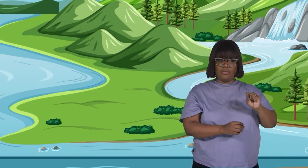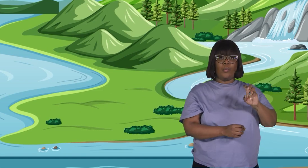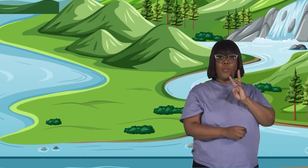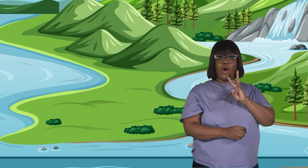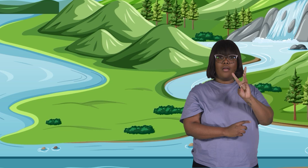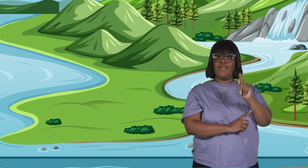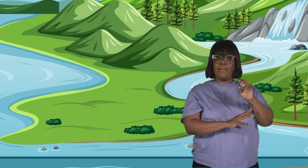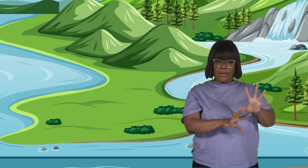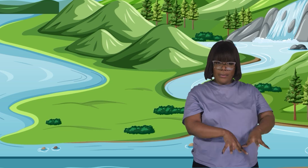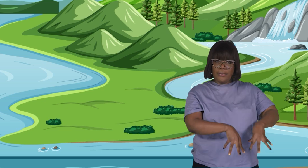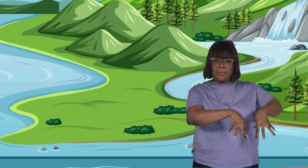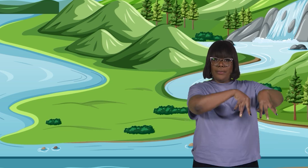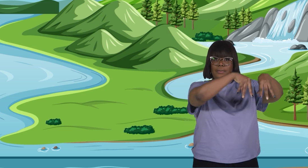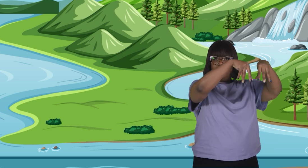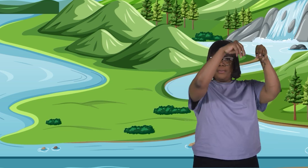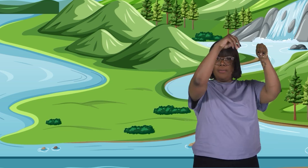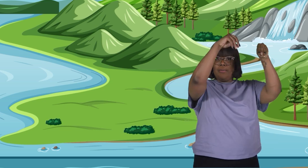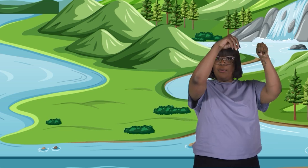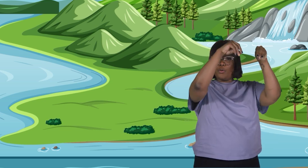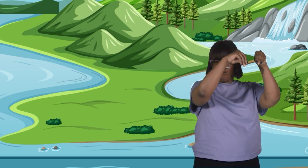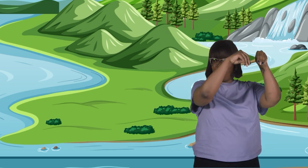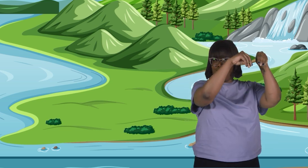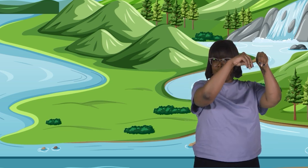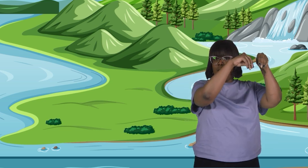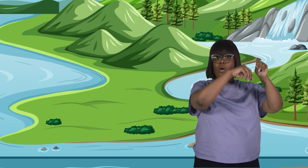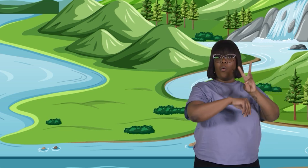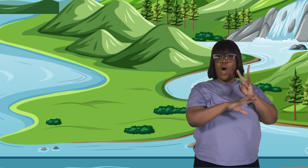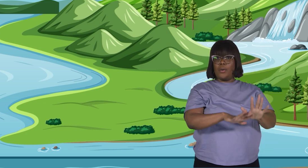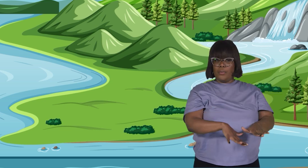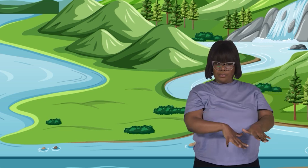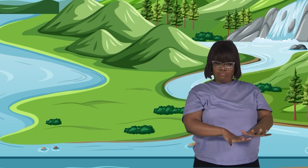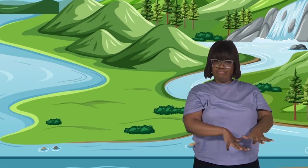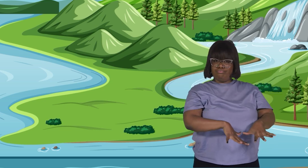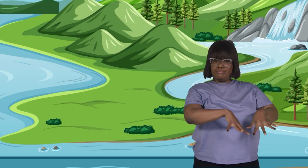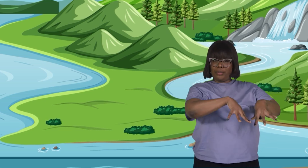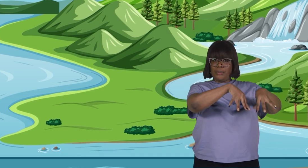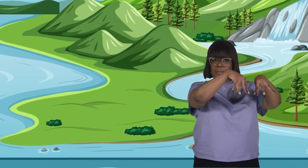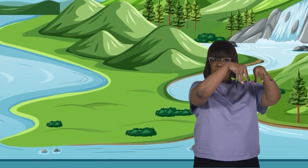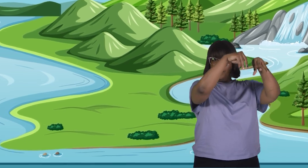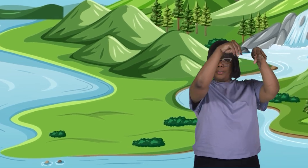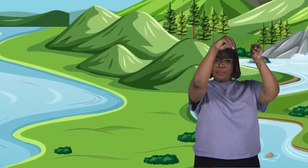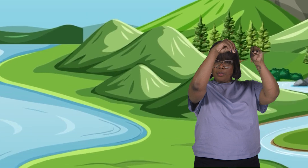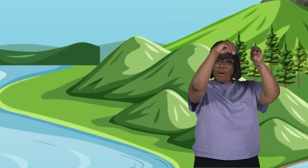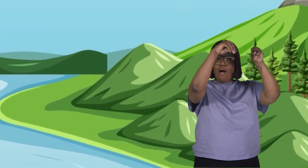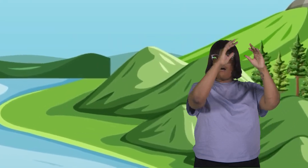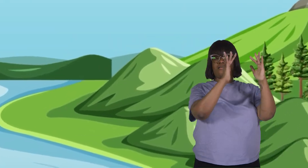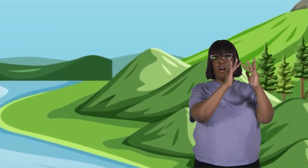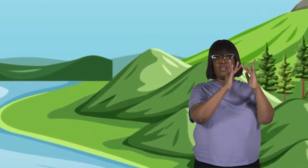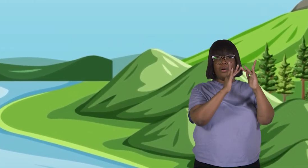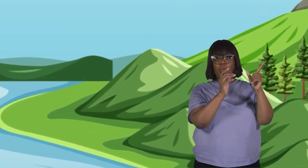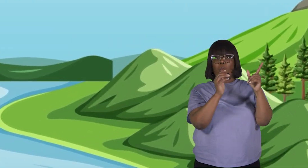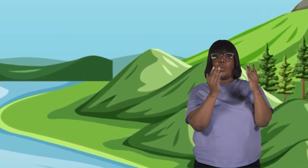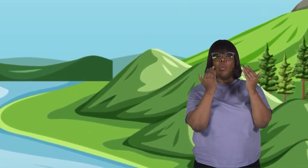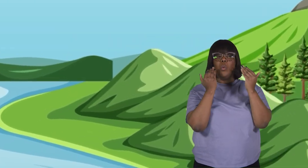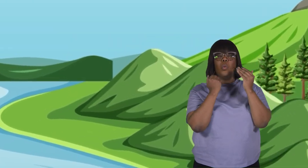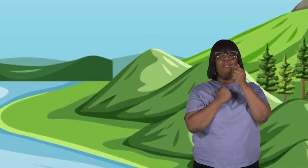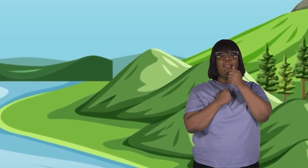into gaseous water vapor. When the water vapor rises, it comes into contact with cooler,